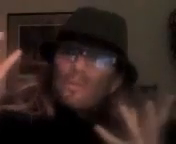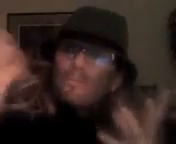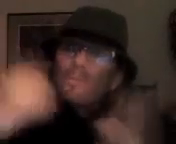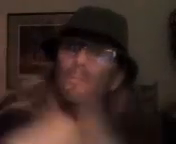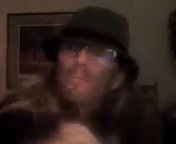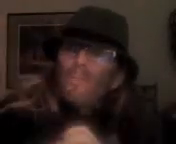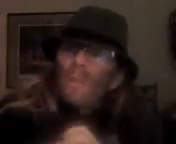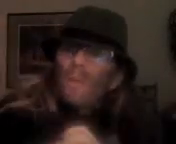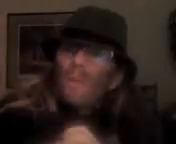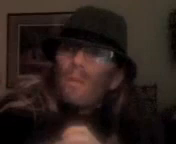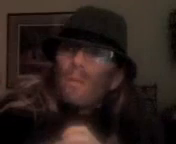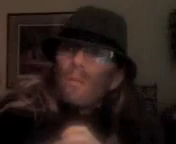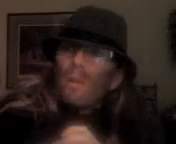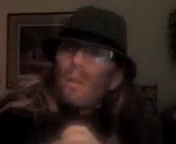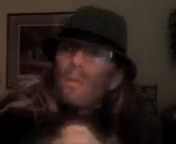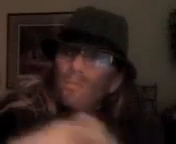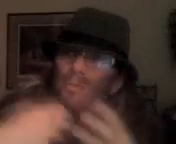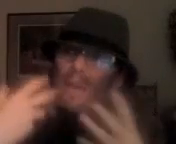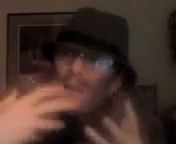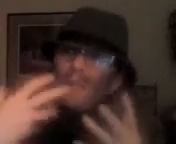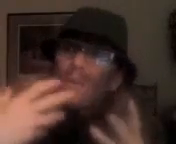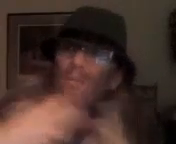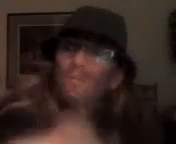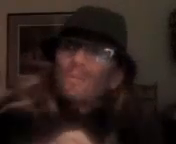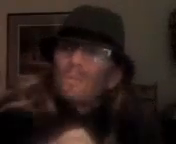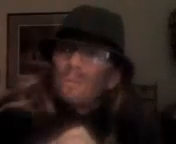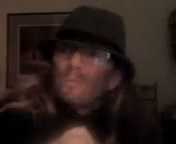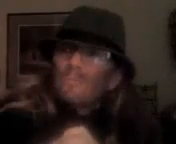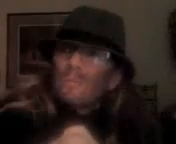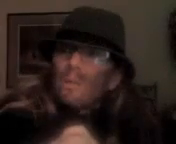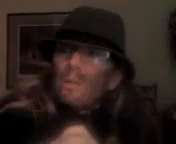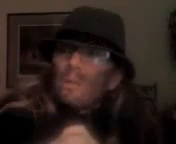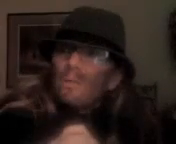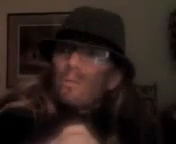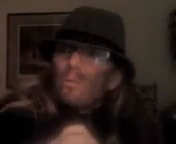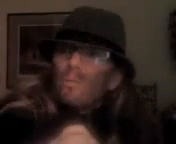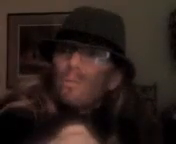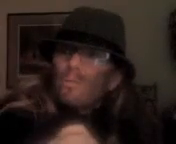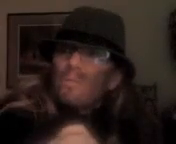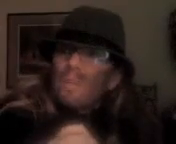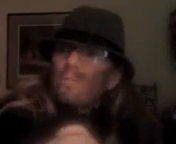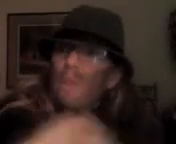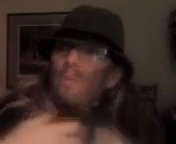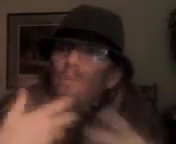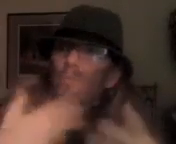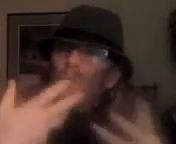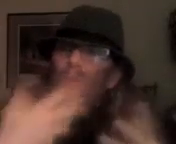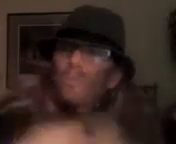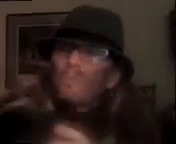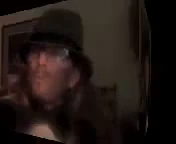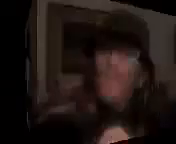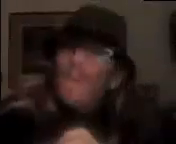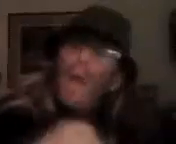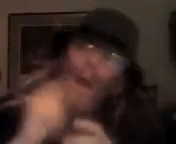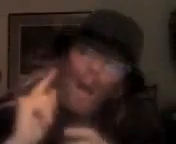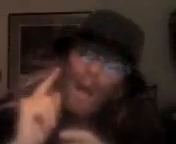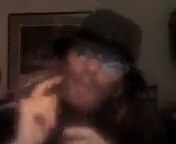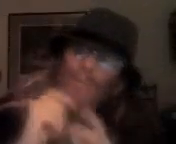clothes. I love the elegance. That's my inspiration. I